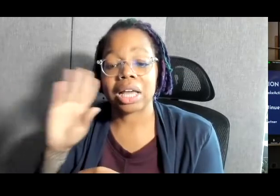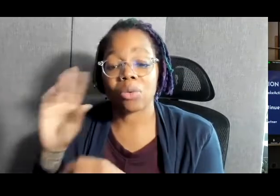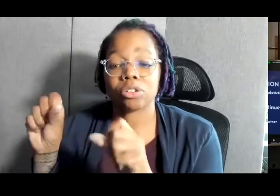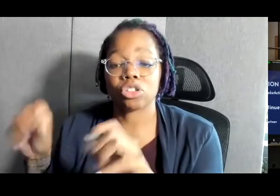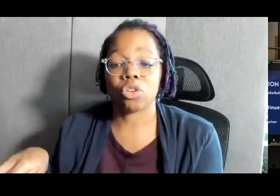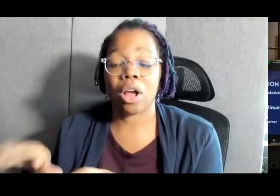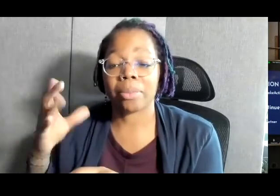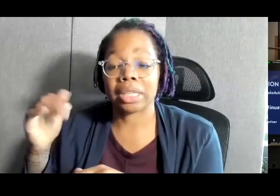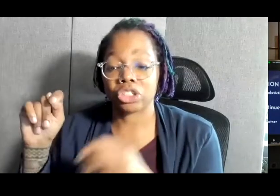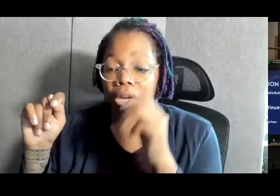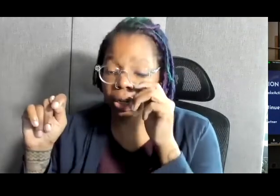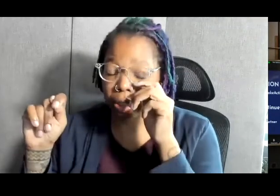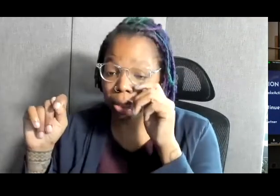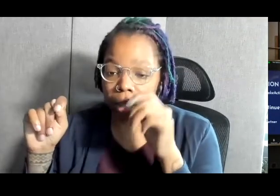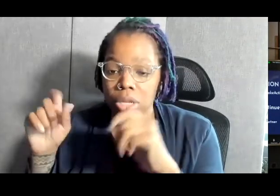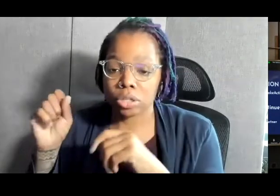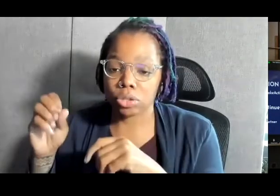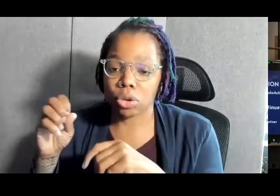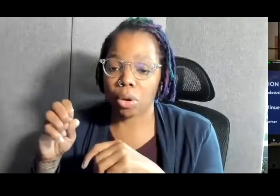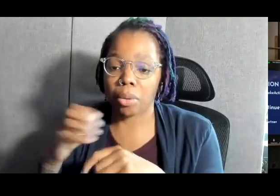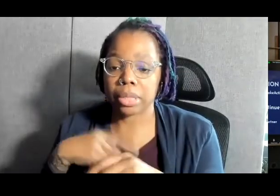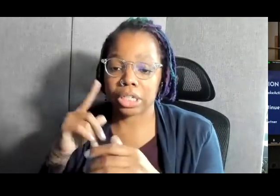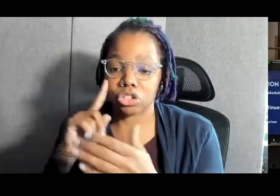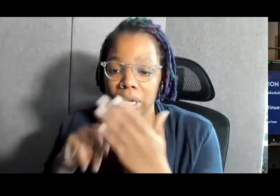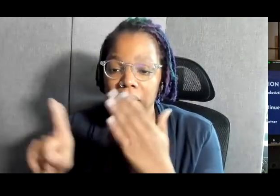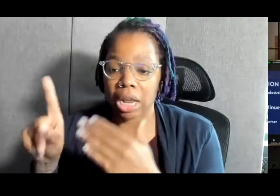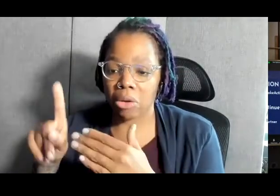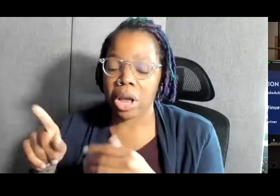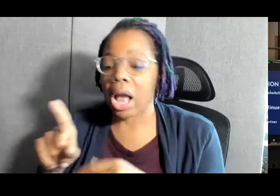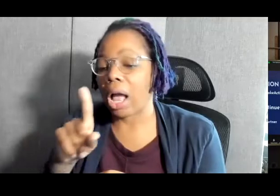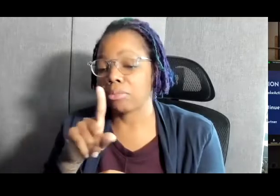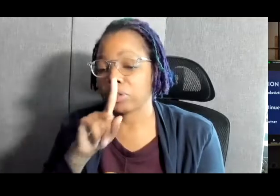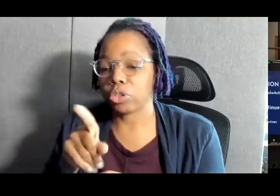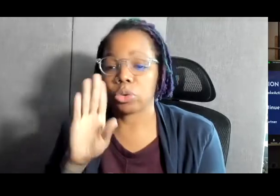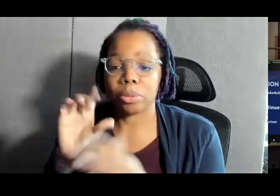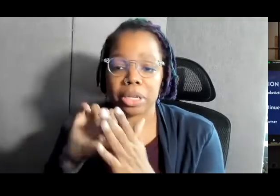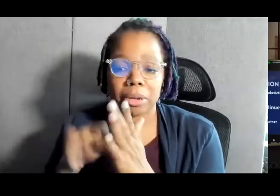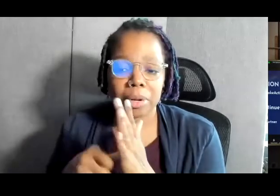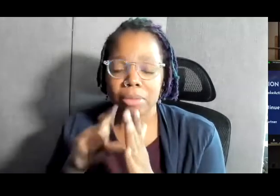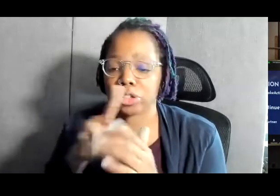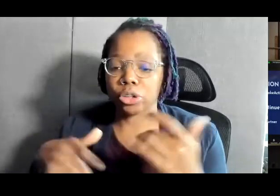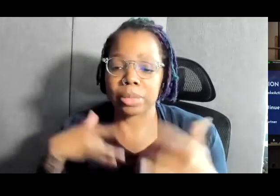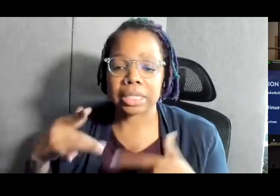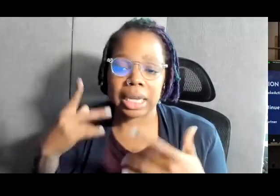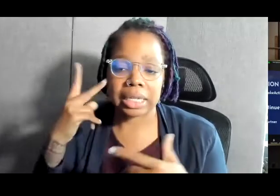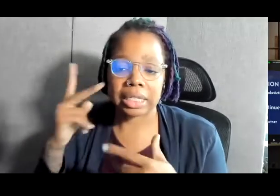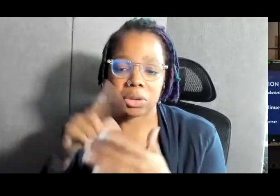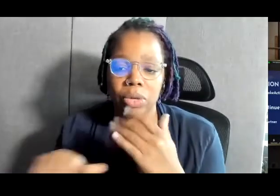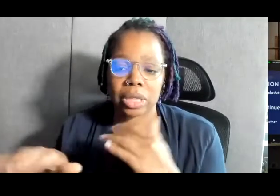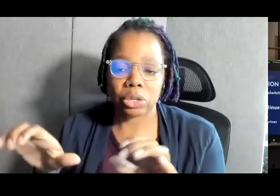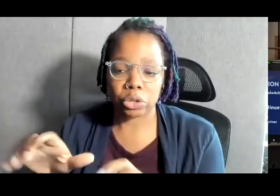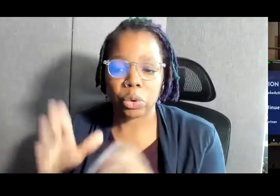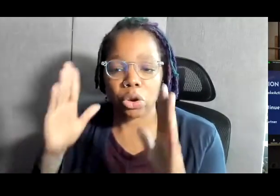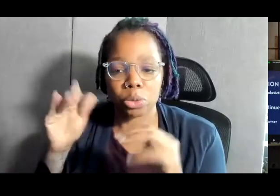in the chat boxes, so make sure to check that out. I'm sure you'll be impressed. I'm sure you'll be excited to see what they do, and I hope you'll get involved.